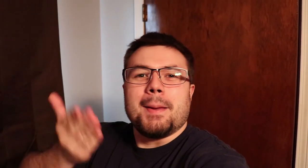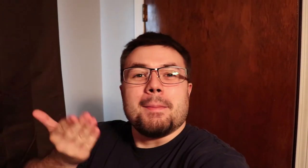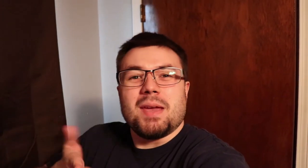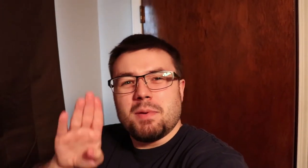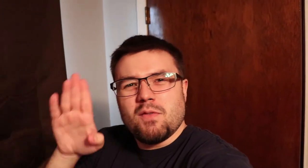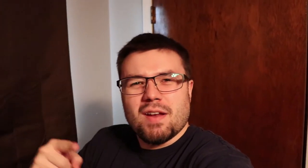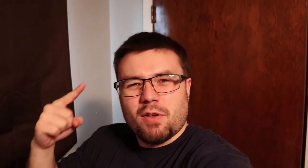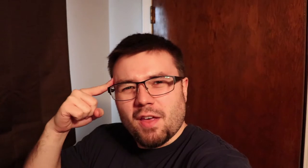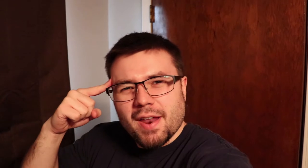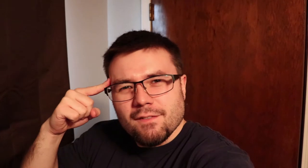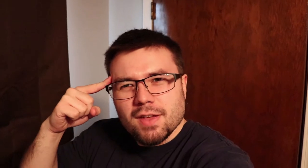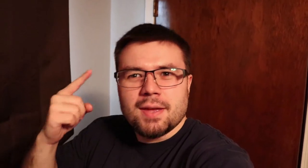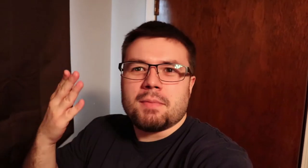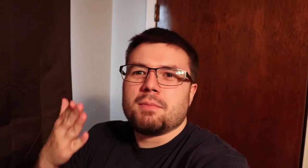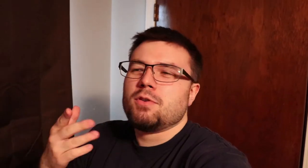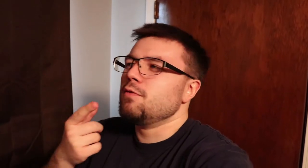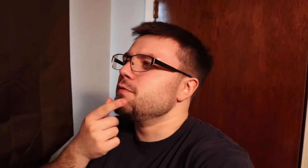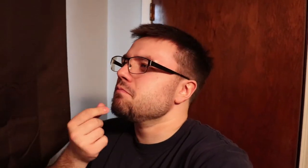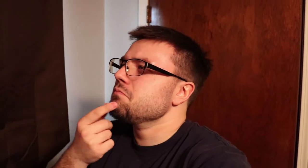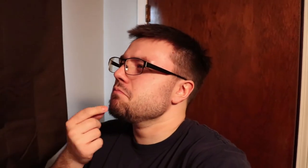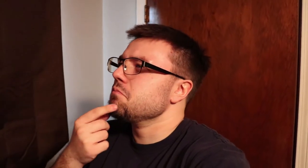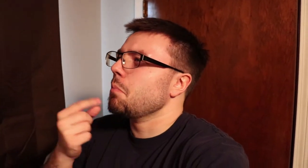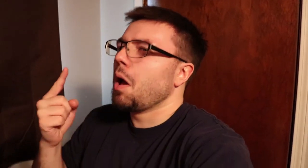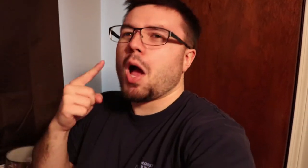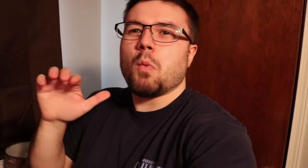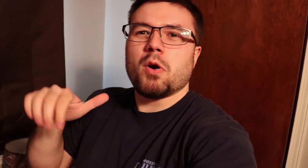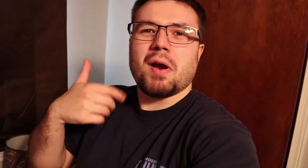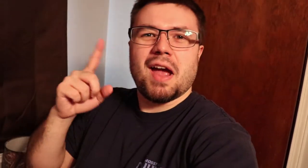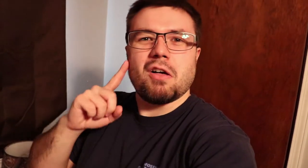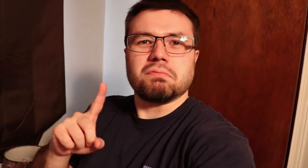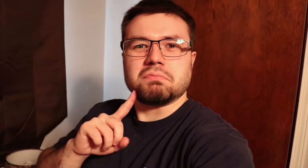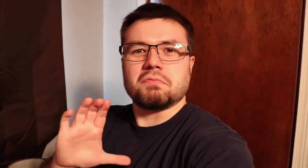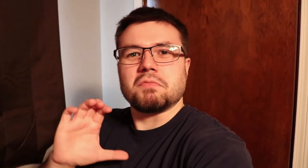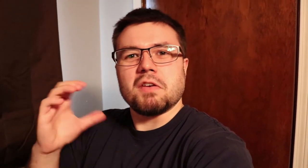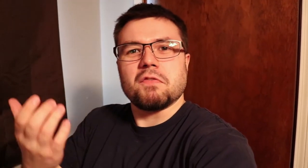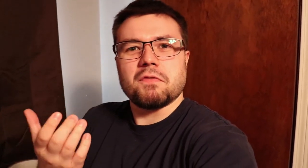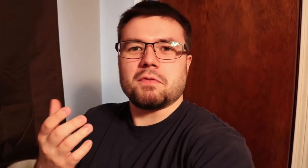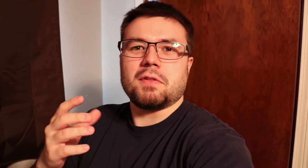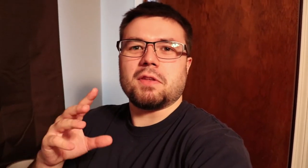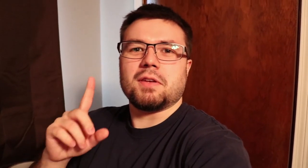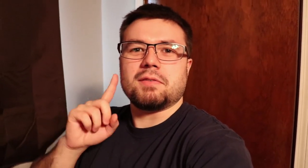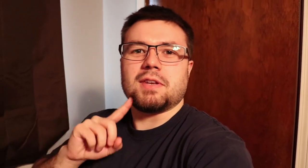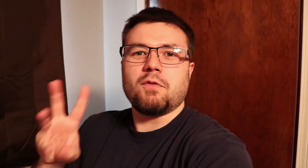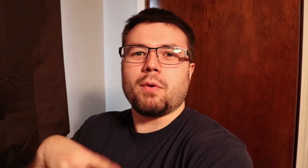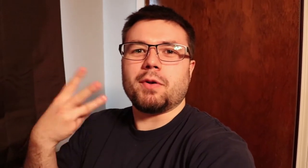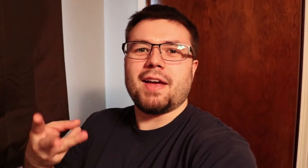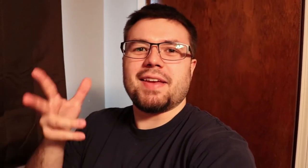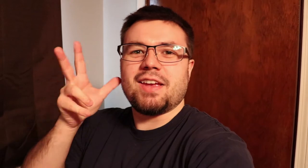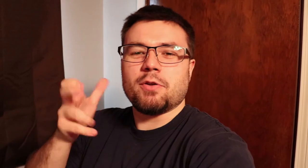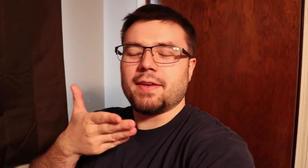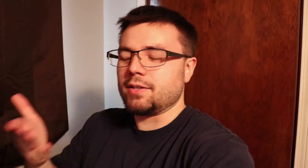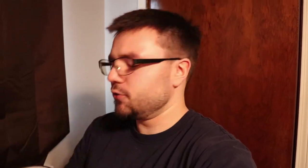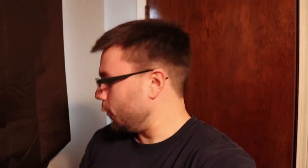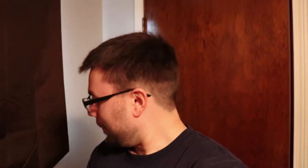maybe you've never thought of it maybe you've hmm i wonder how deaf in the deaf world how they hear things so